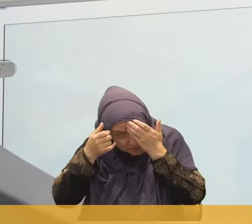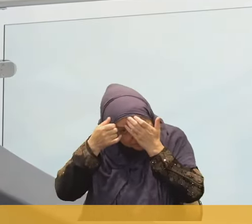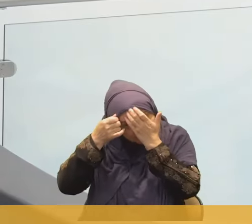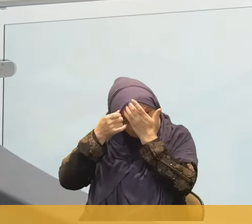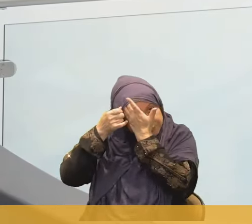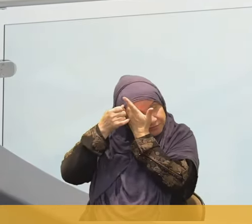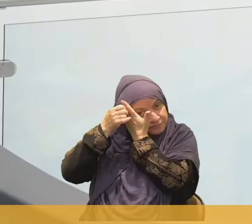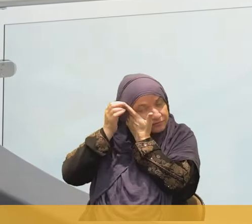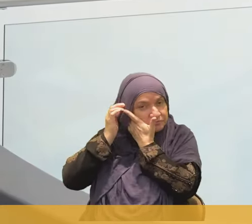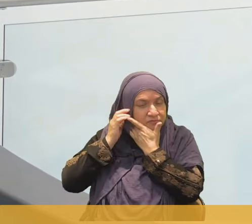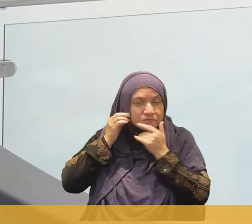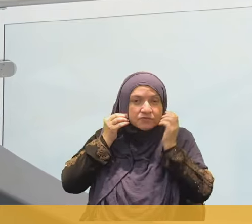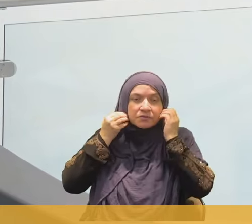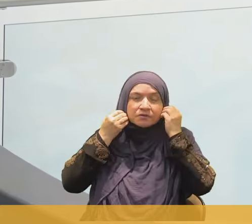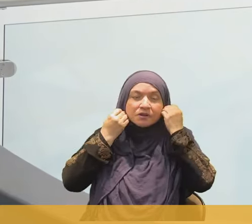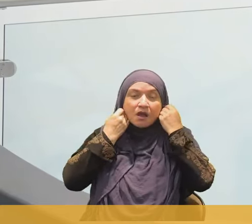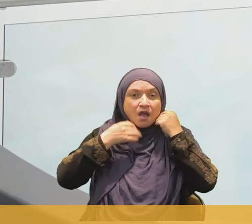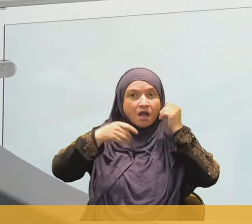yourself.